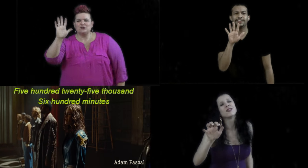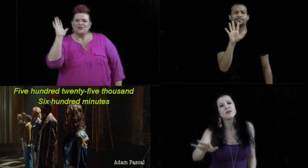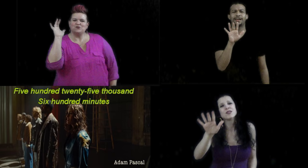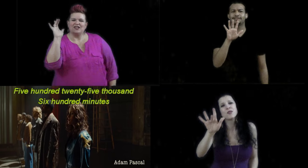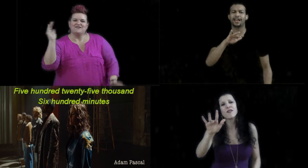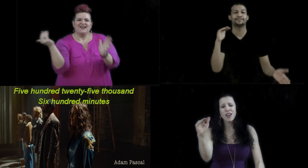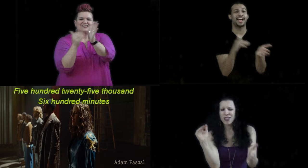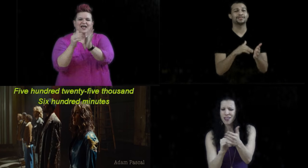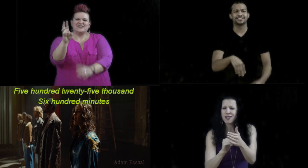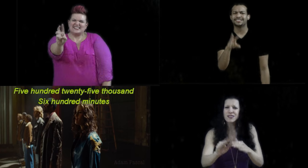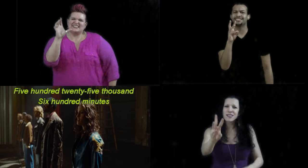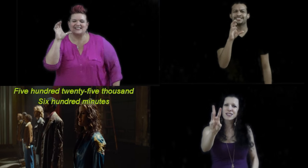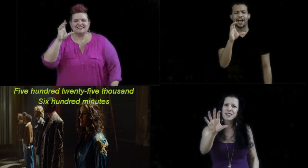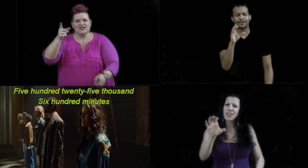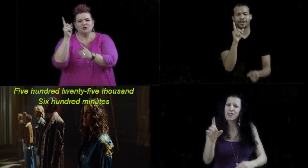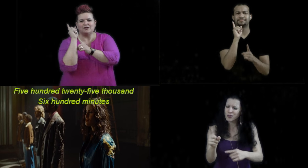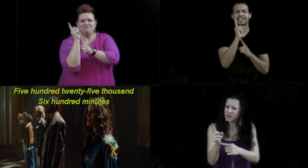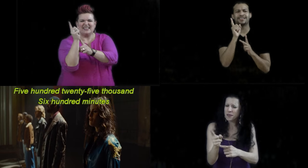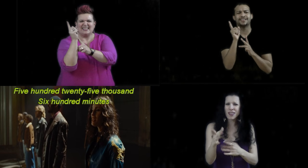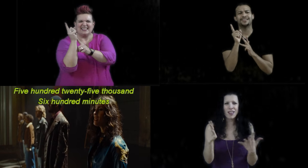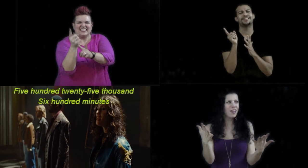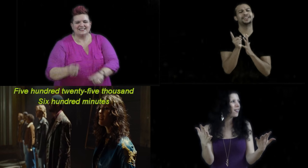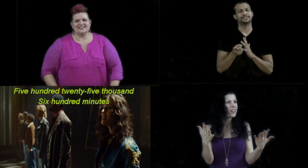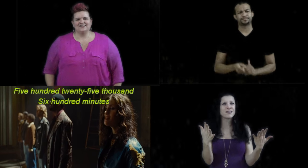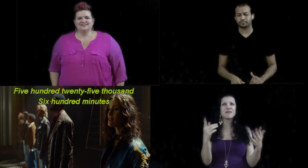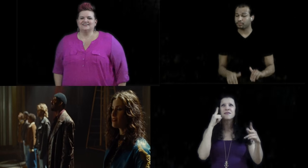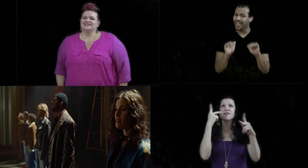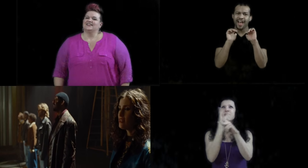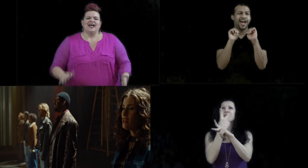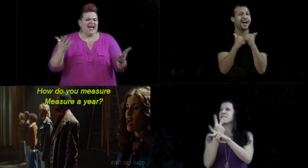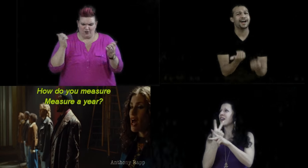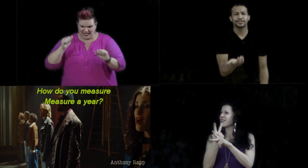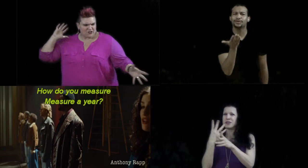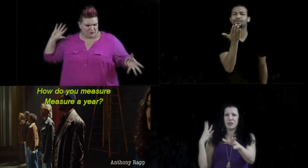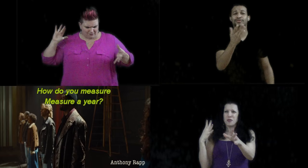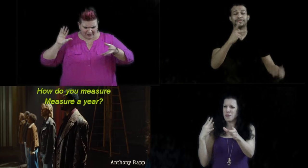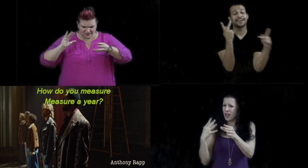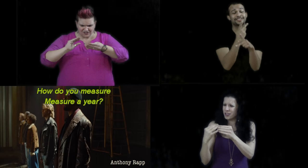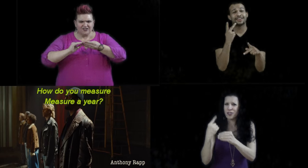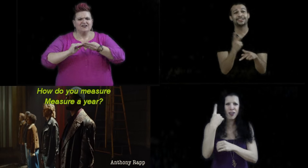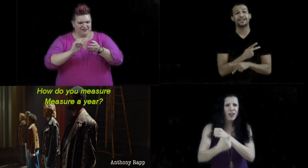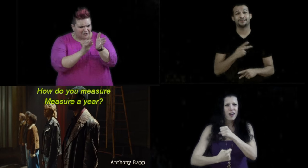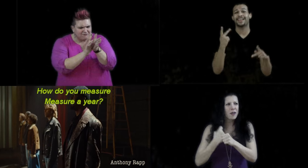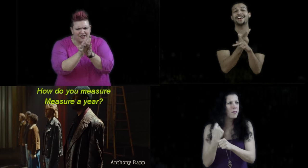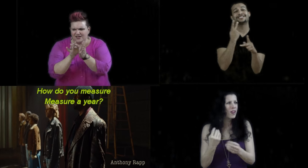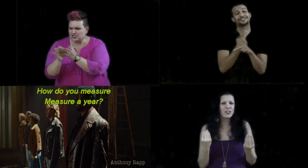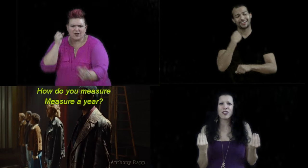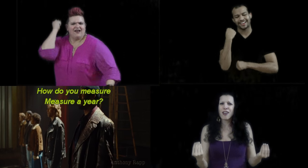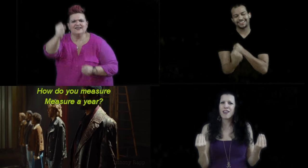525,600 minutes, how do you measure,